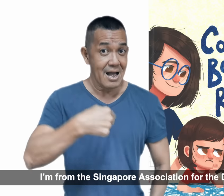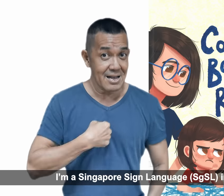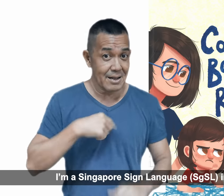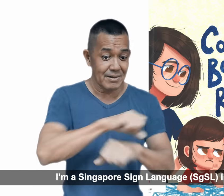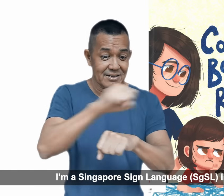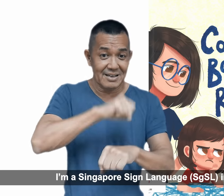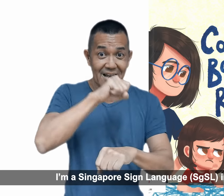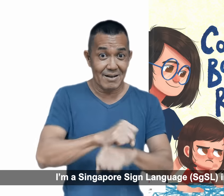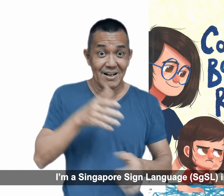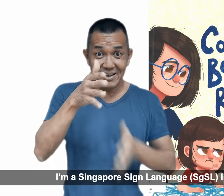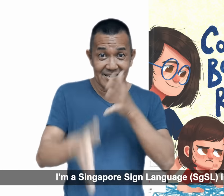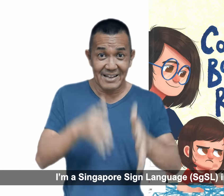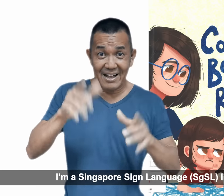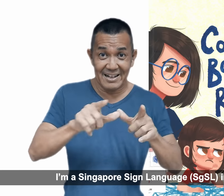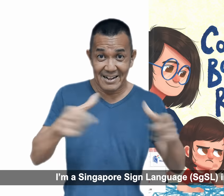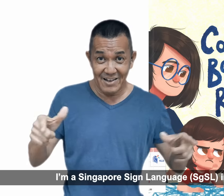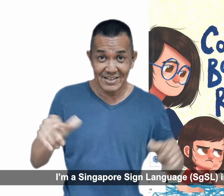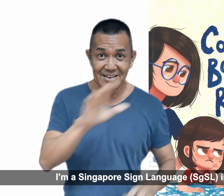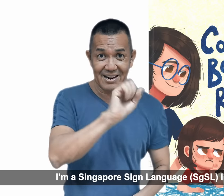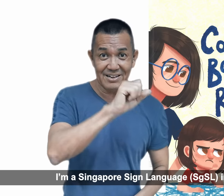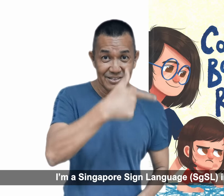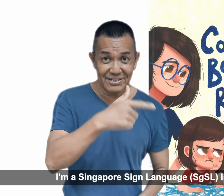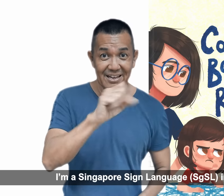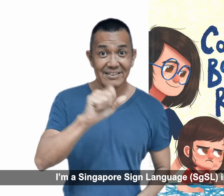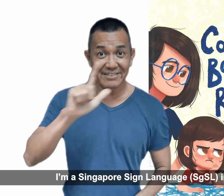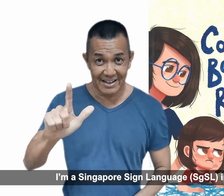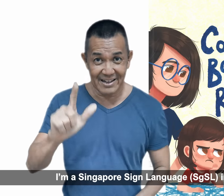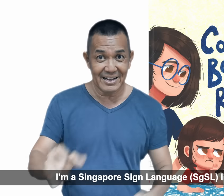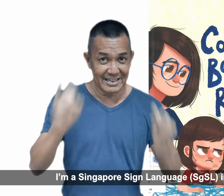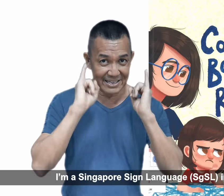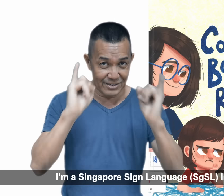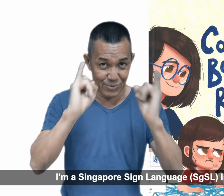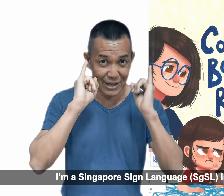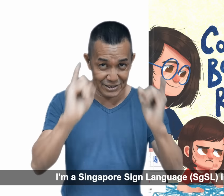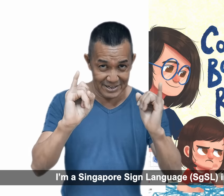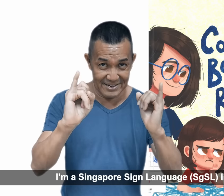I'm a Singapore Sign Language SJSL instructor.